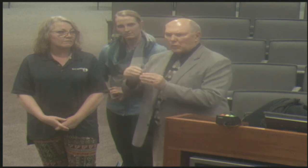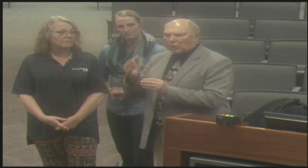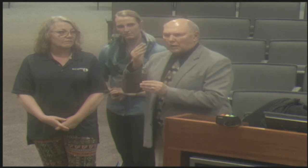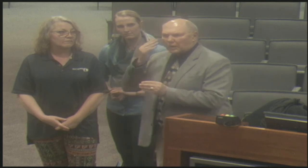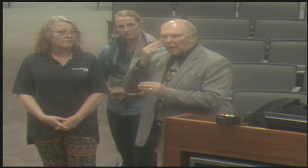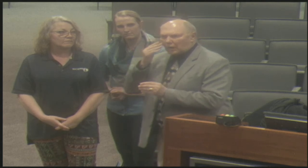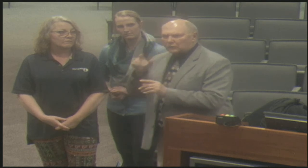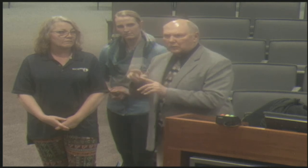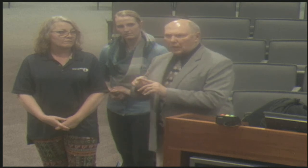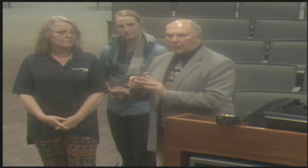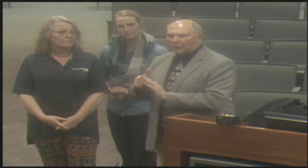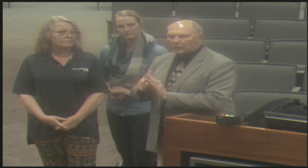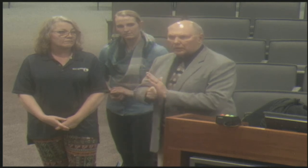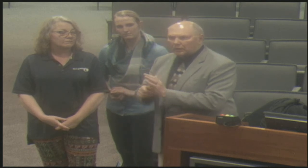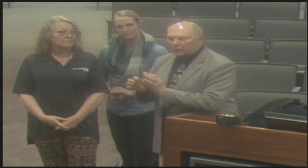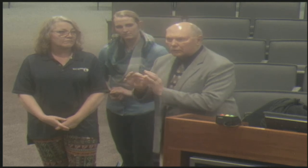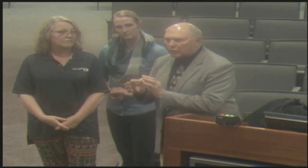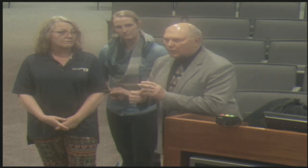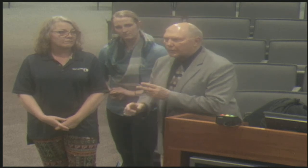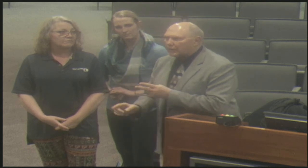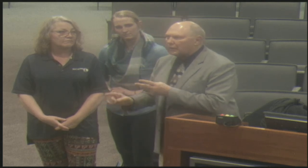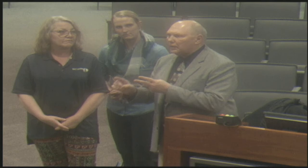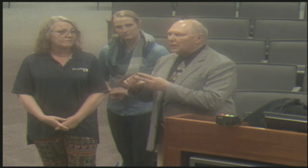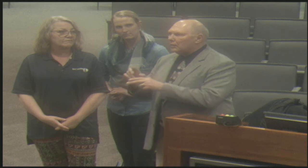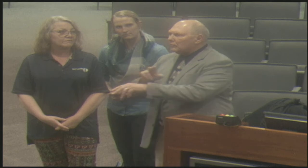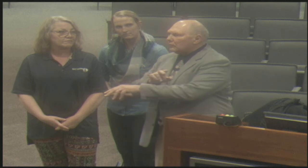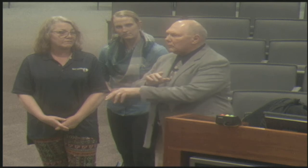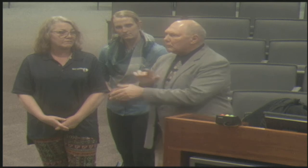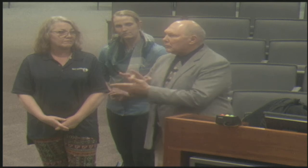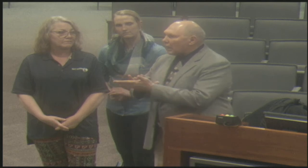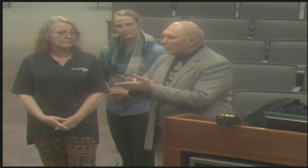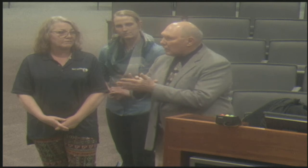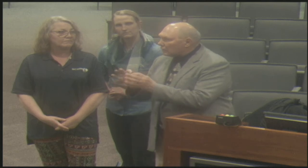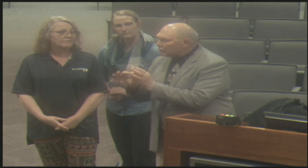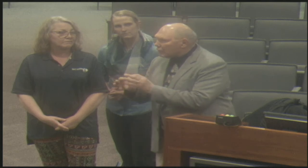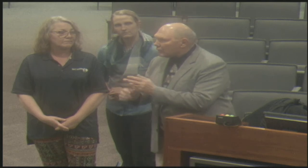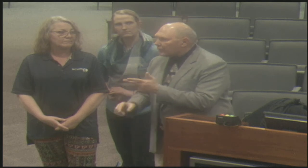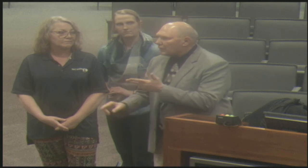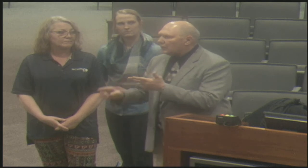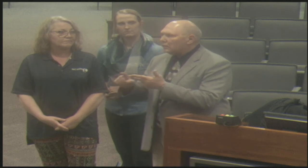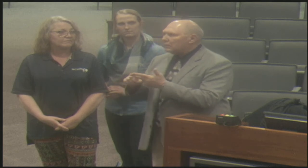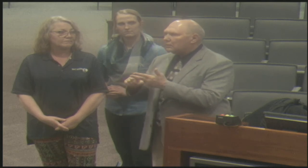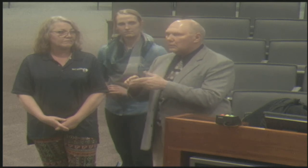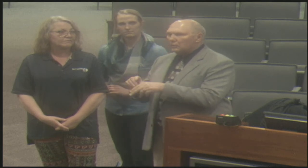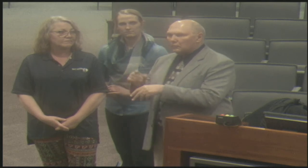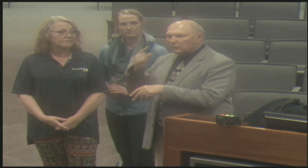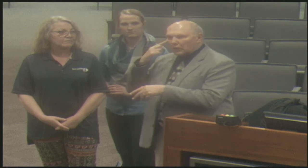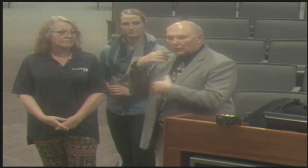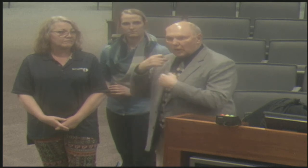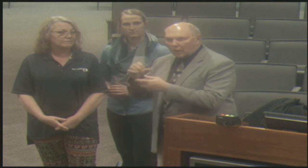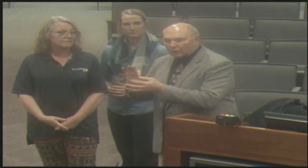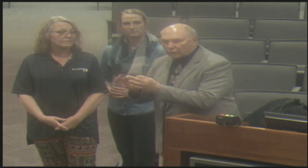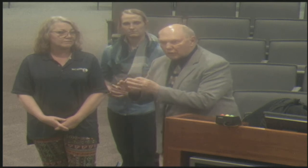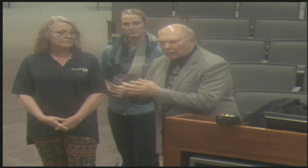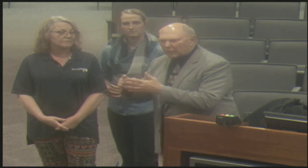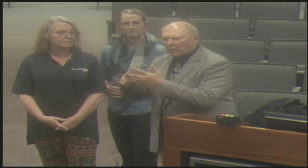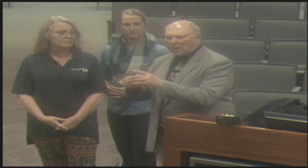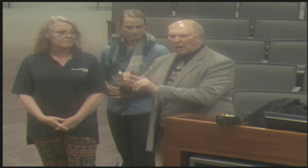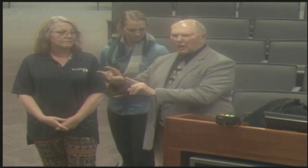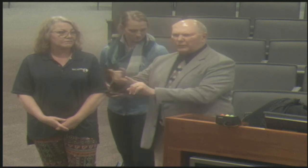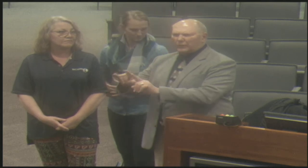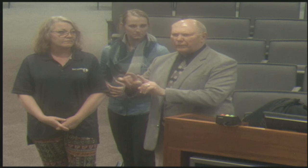in community interpreting, it requires more knowledge such as what would be required in legal interpreting or medical services interpreting,